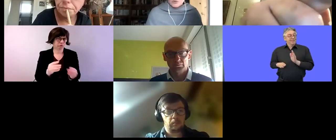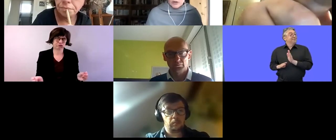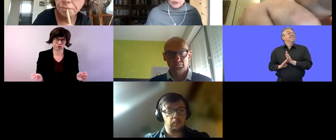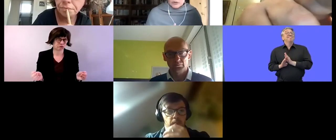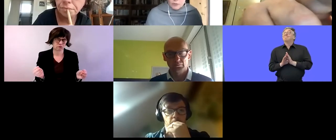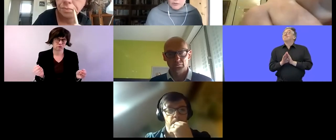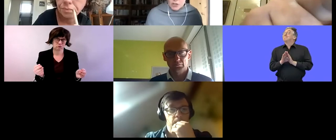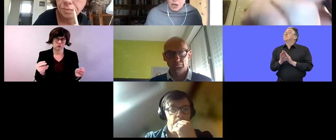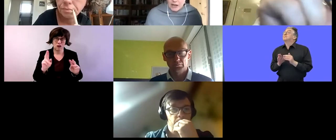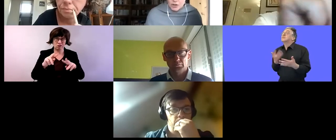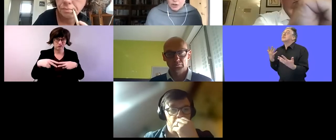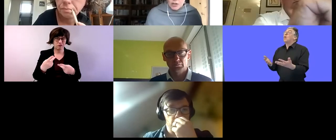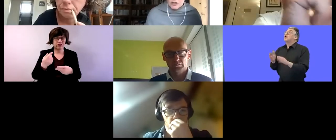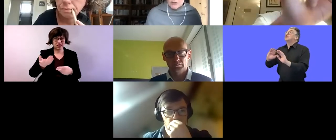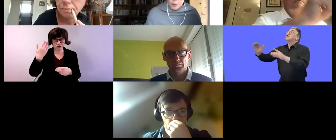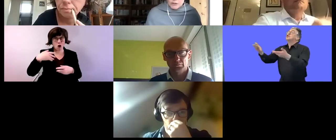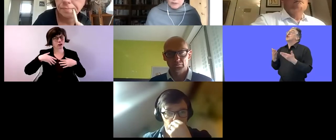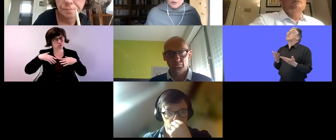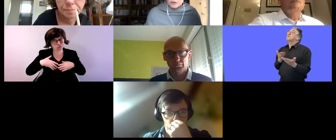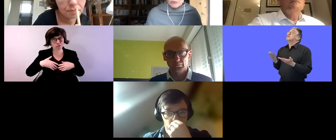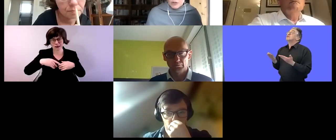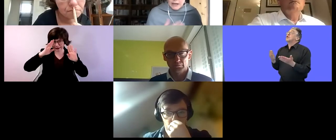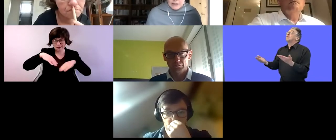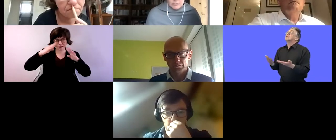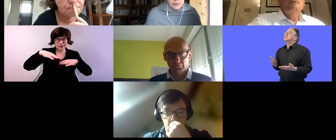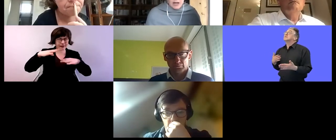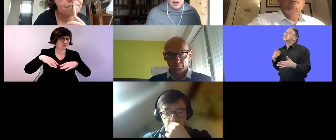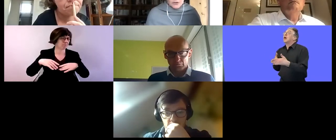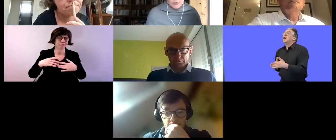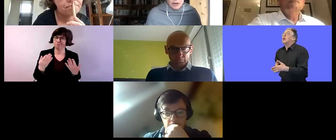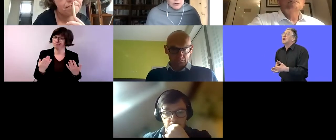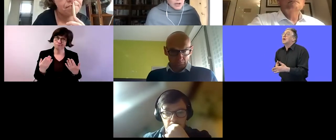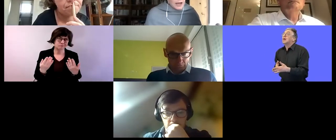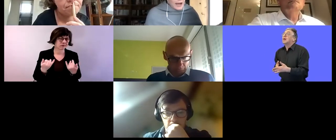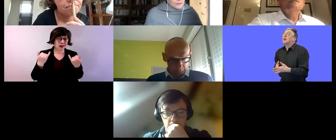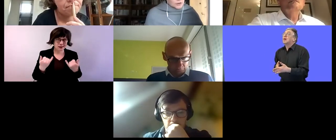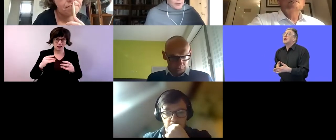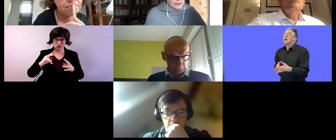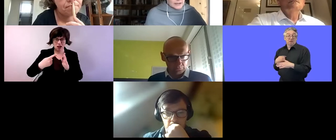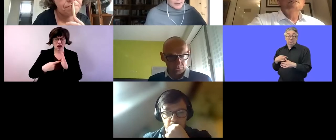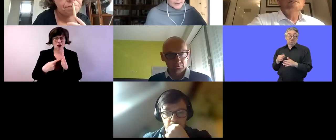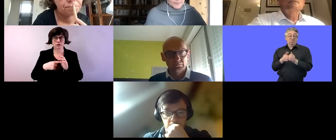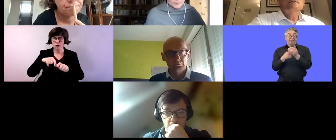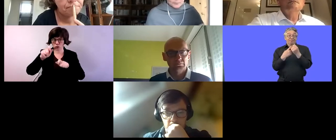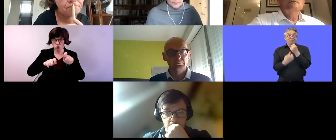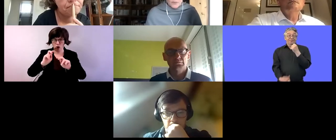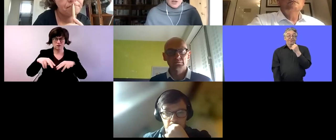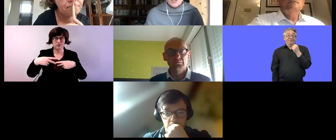so we know that there's going to be a challenge in in supporting people to regain some of that lost ground after the pandemic